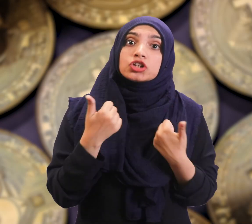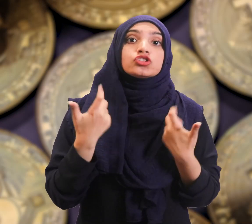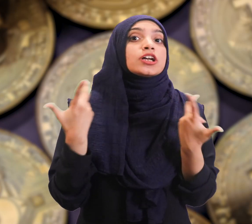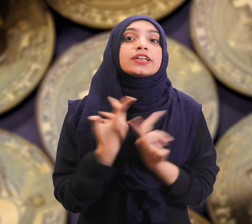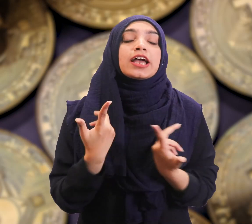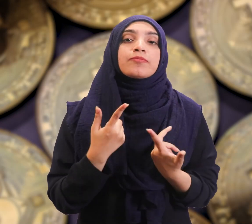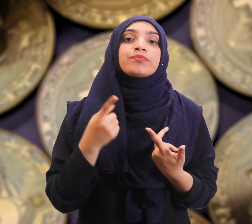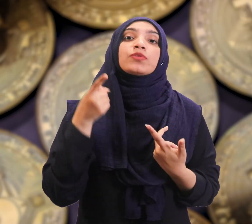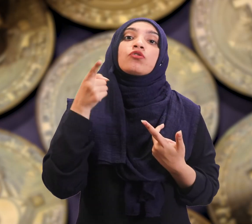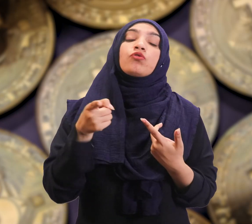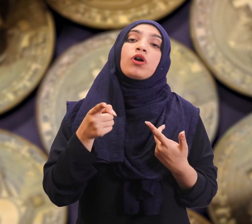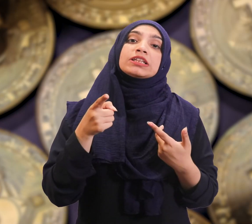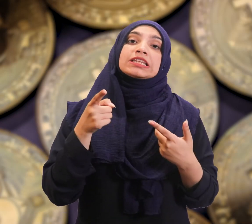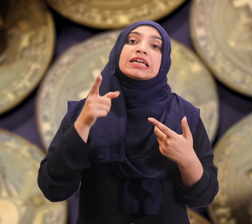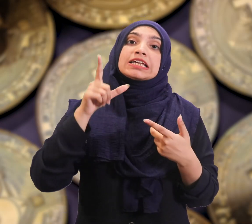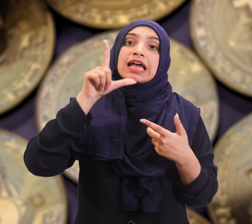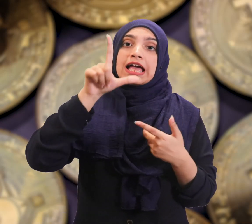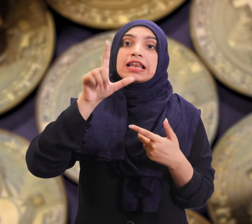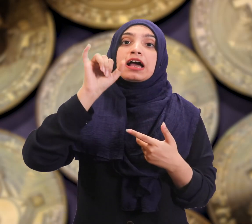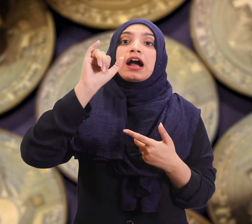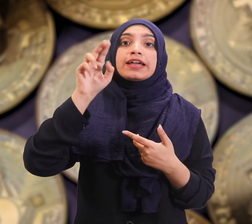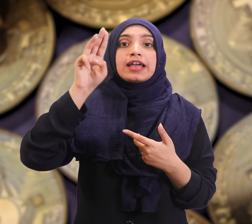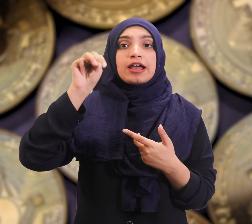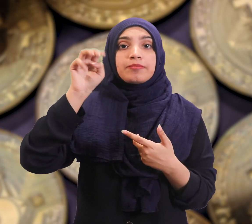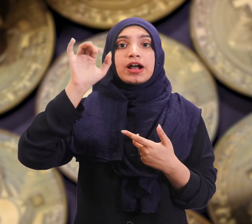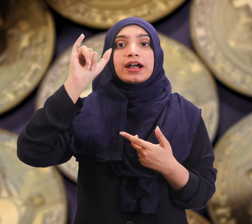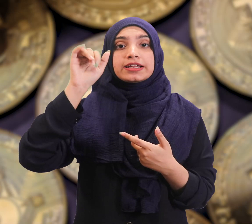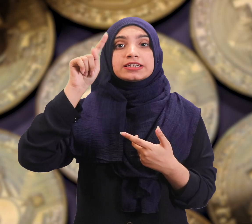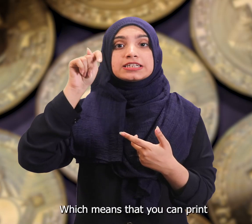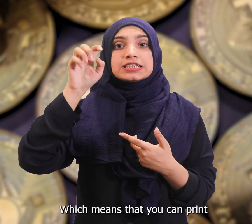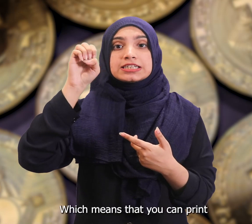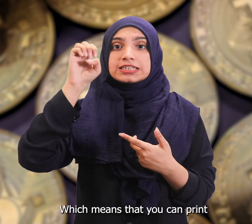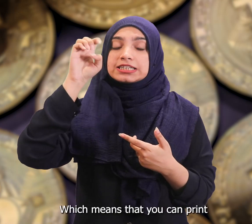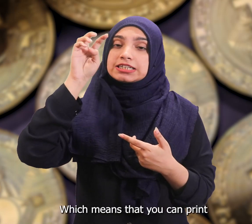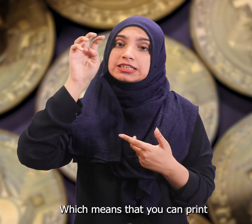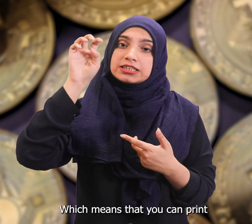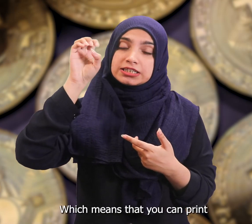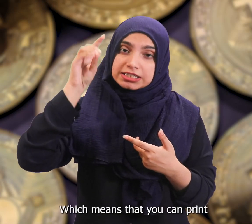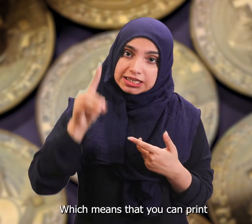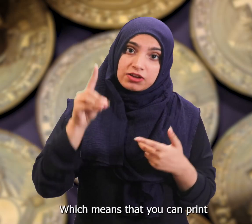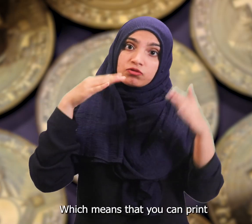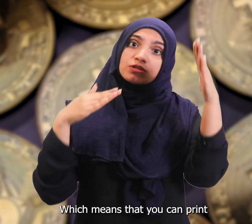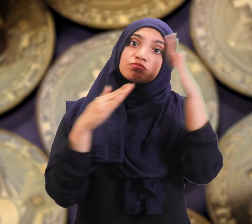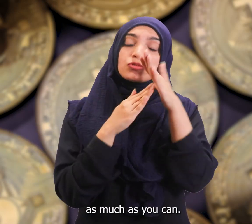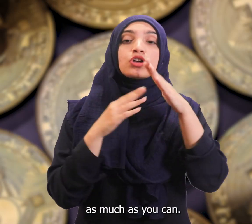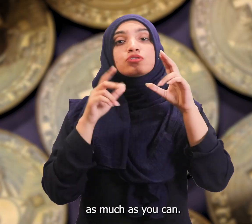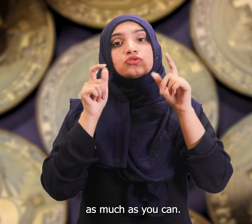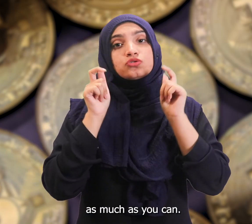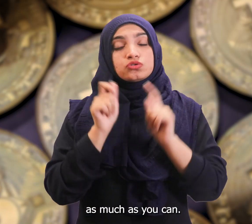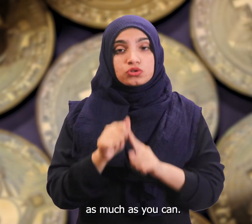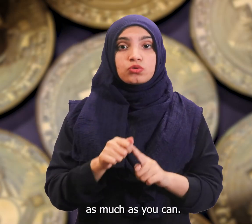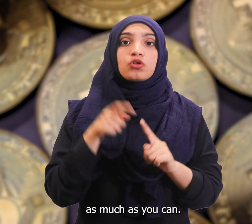which means that you can't print as much as you can.